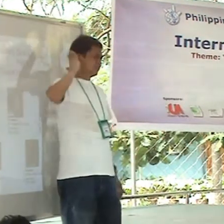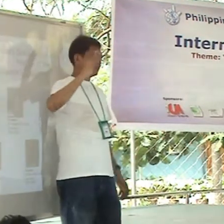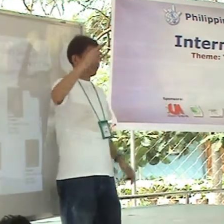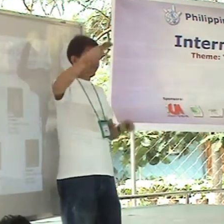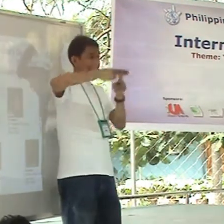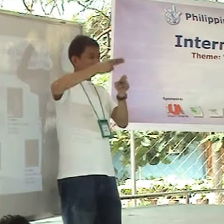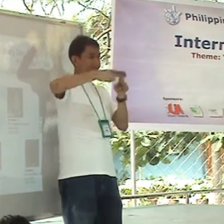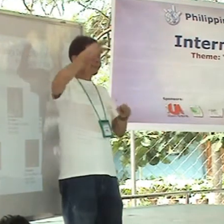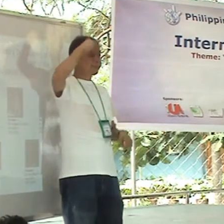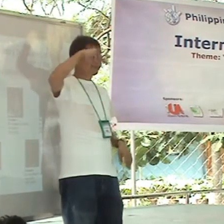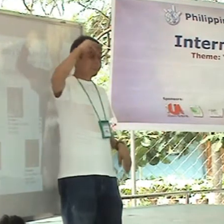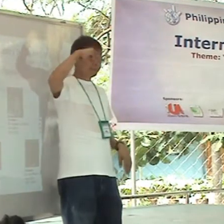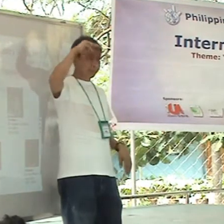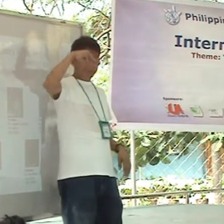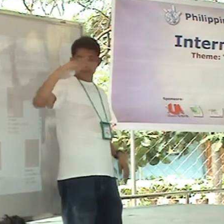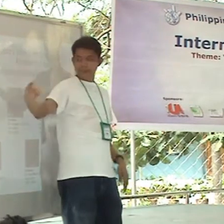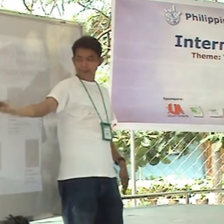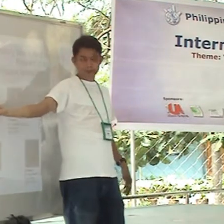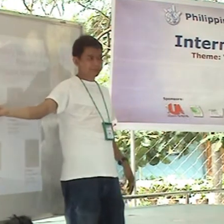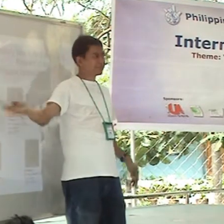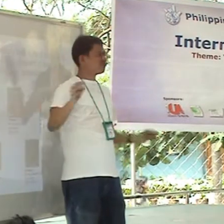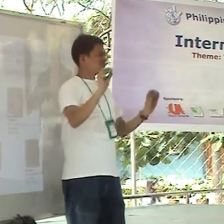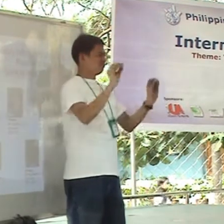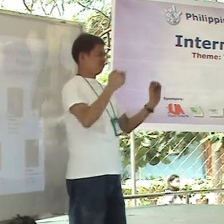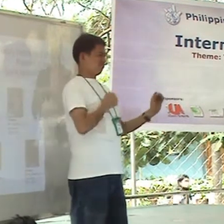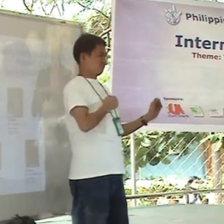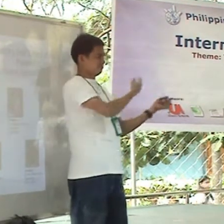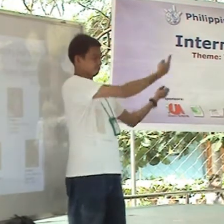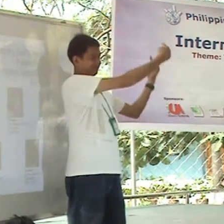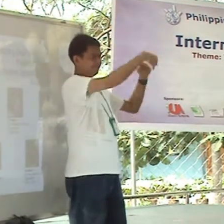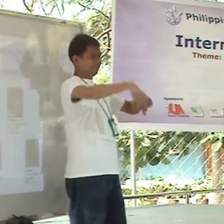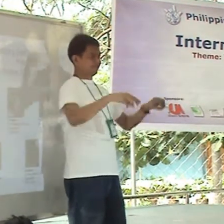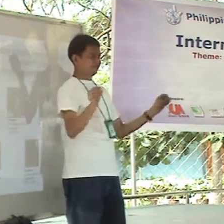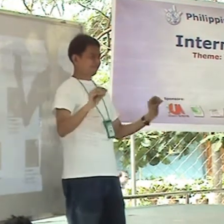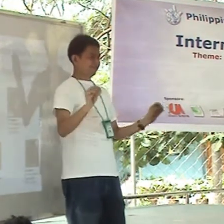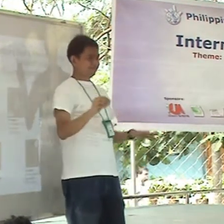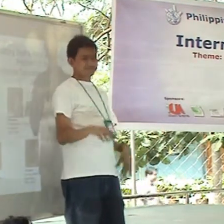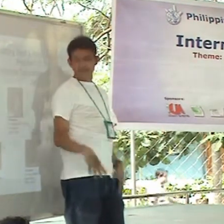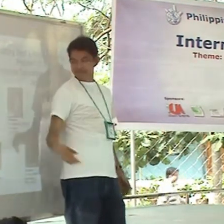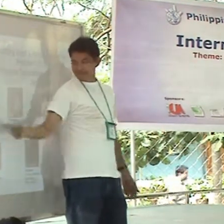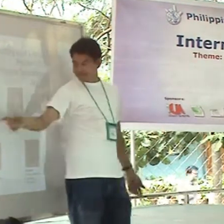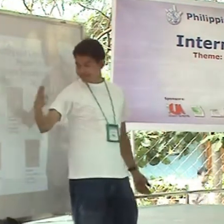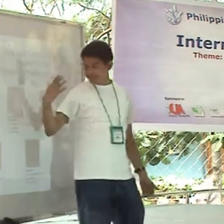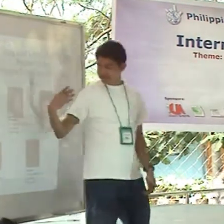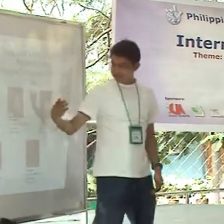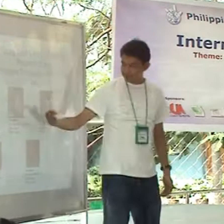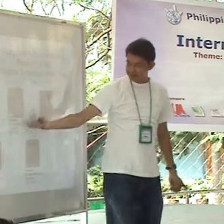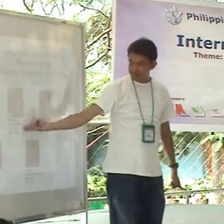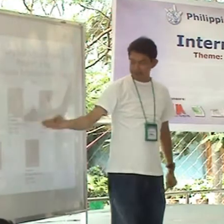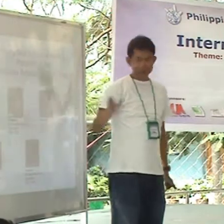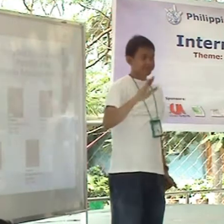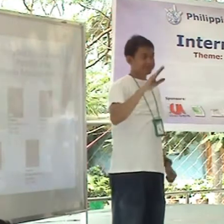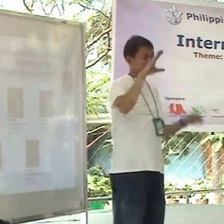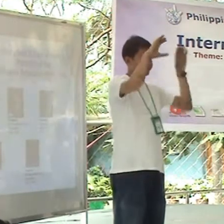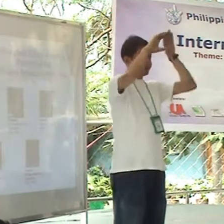before... This is Medel. So you cannot come... hindi siya makakarating. Then later on,